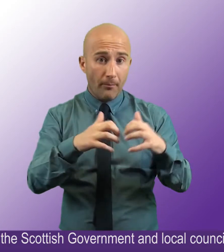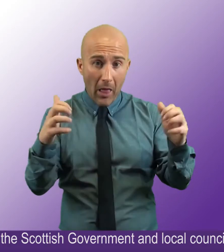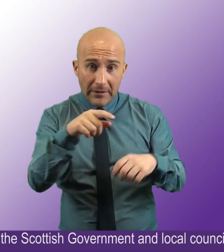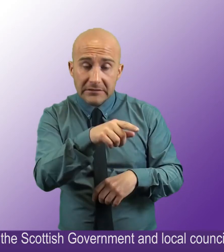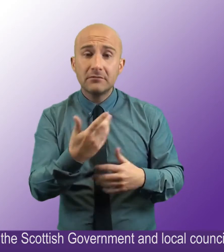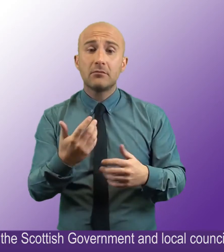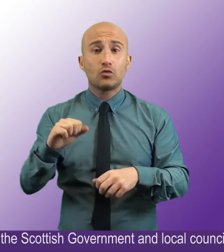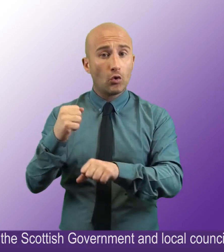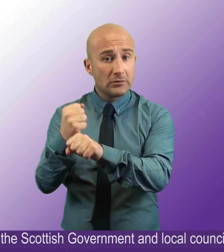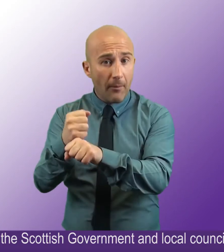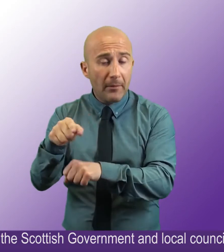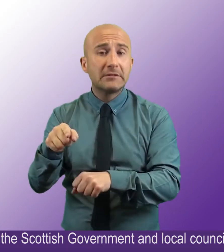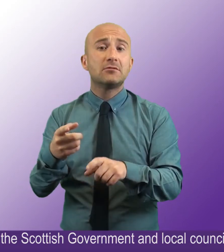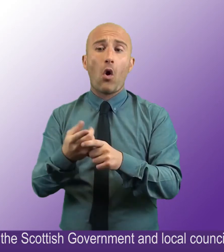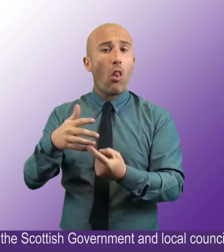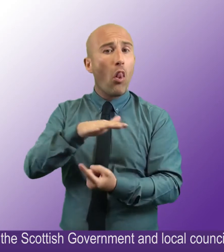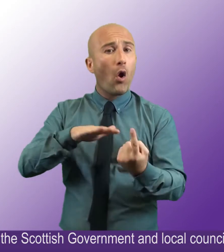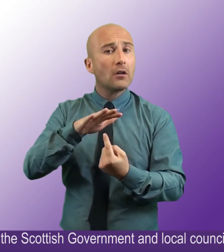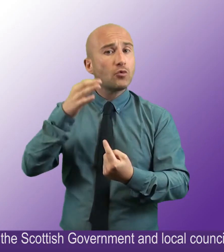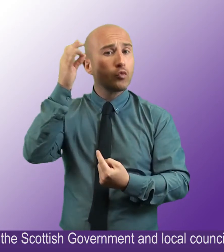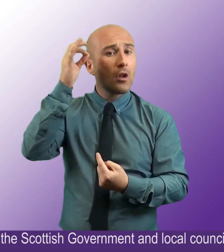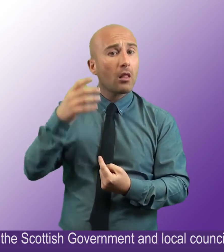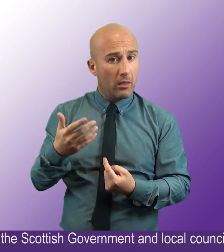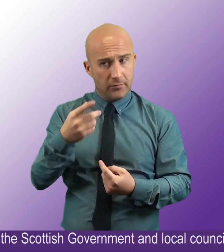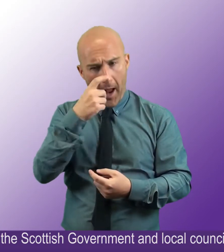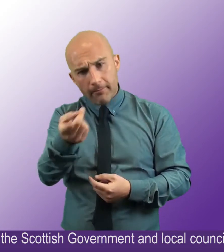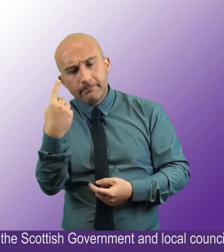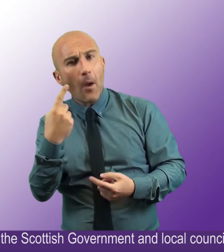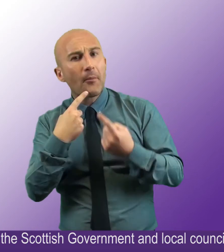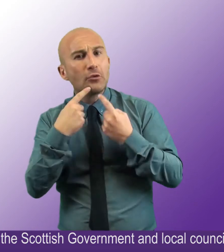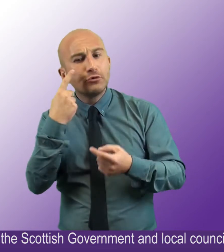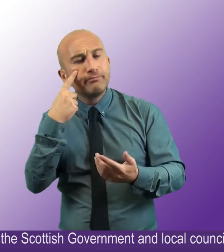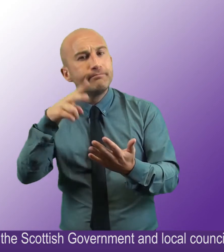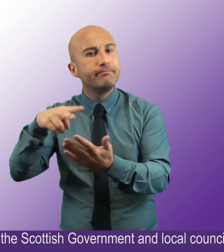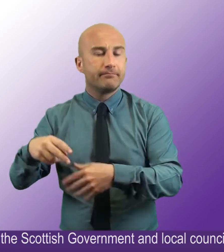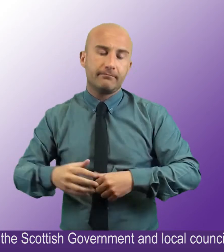including the Scottish Parliament, the Scottish Government and local councils.